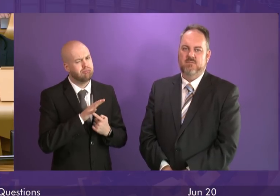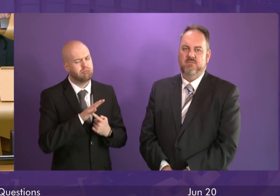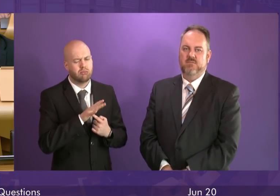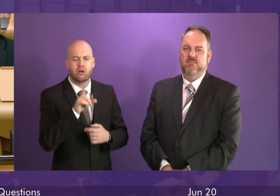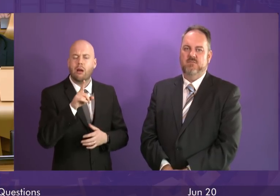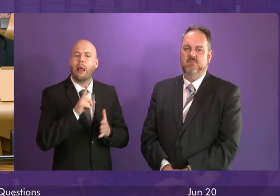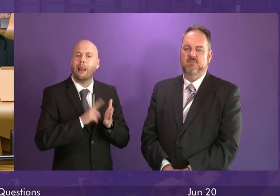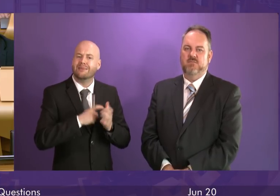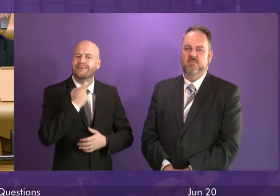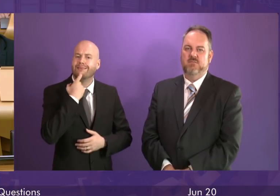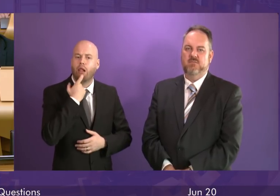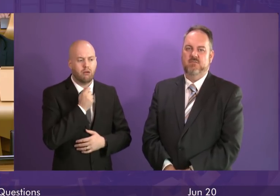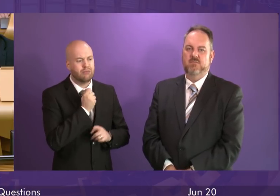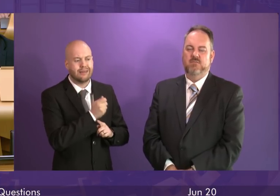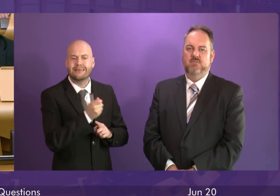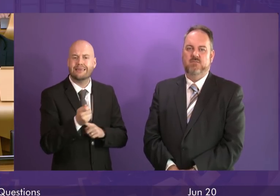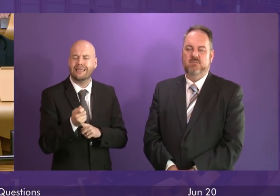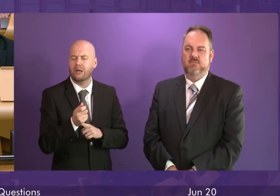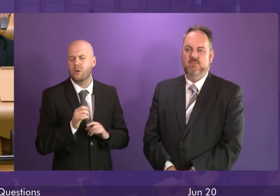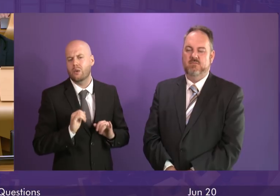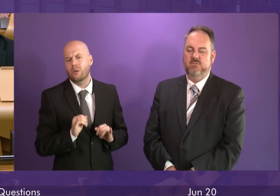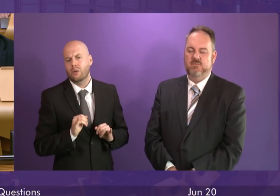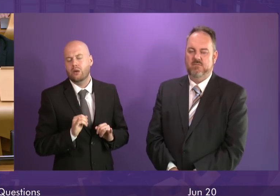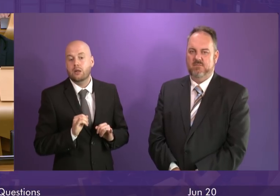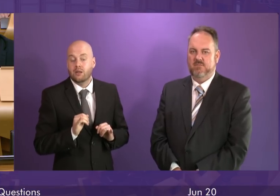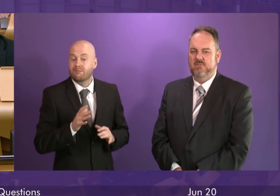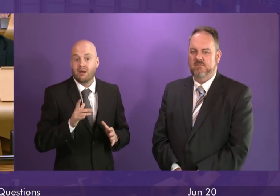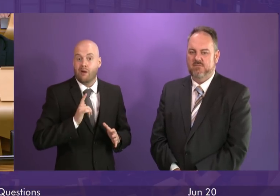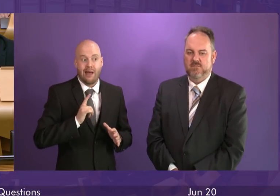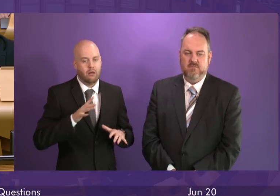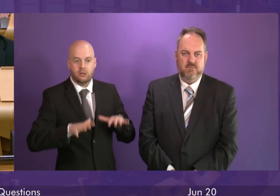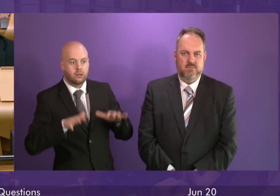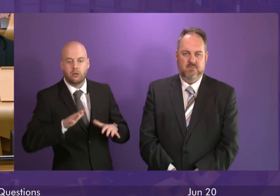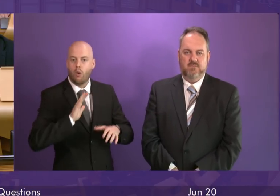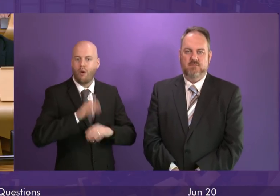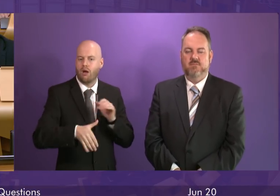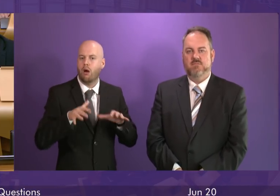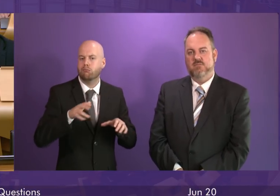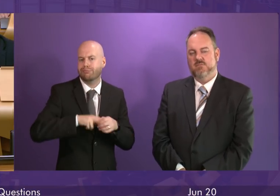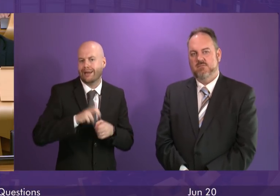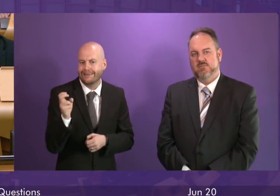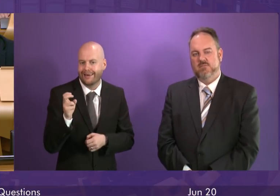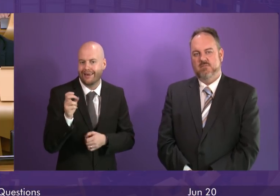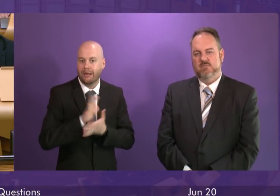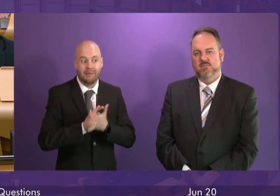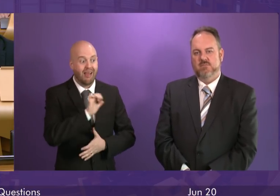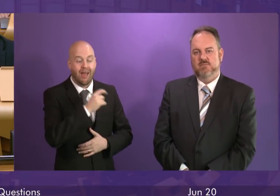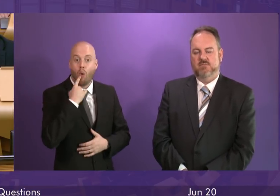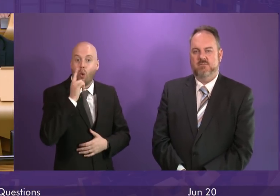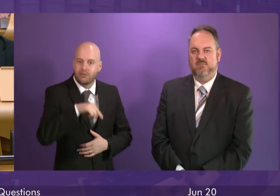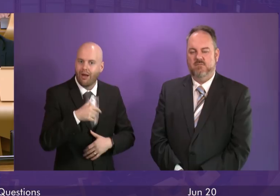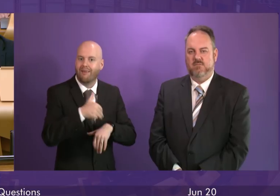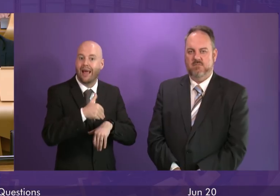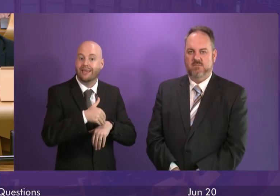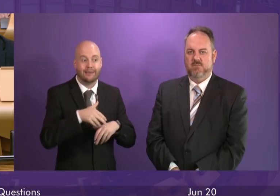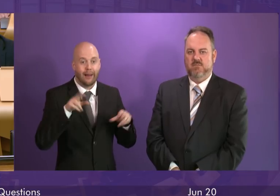Steel has made redundancies at the DL plate mill as Brexit uncertainty impacts on their orders. This of course will be an